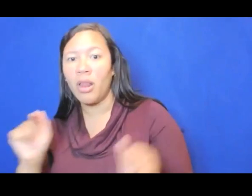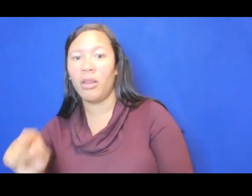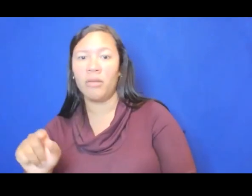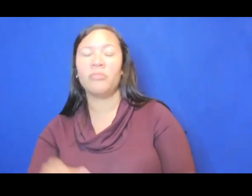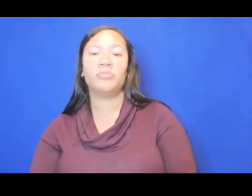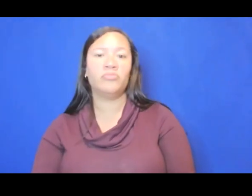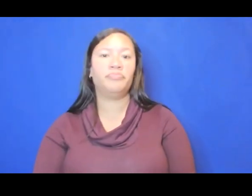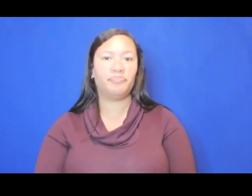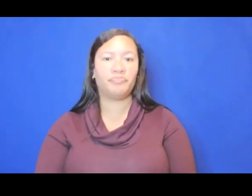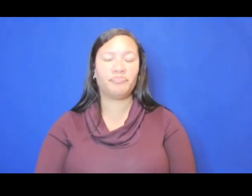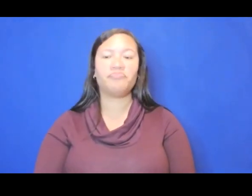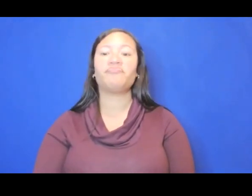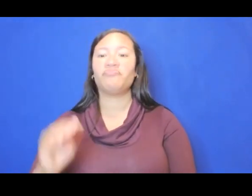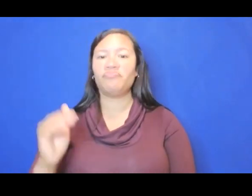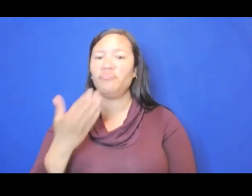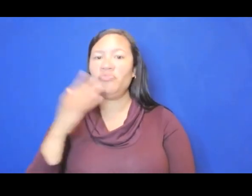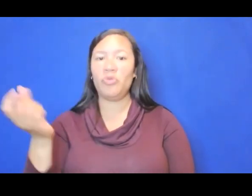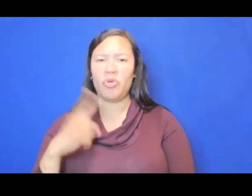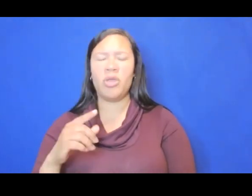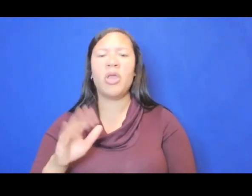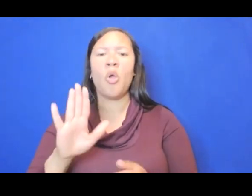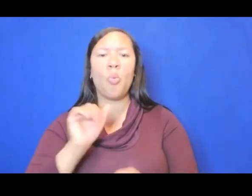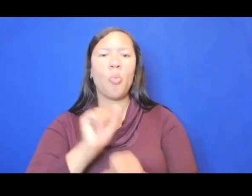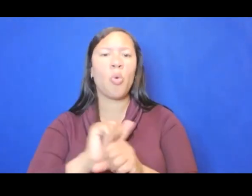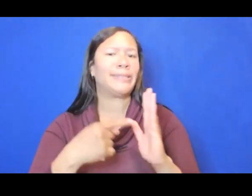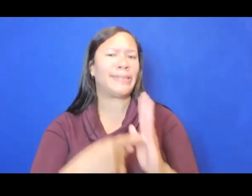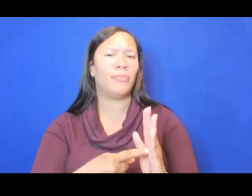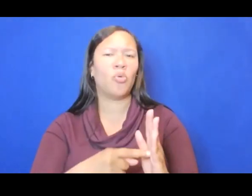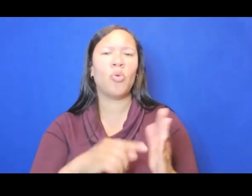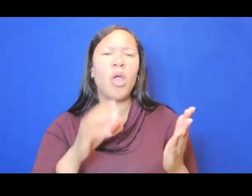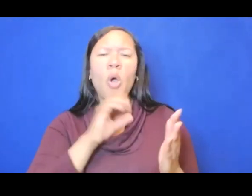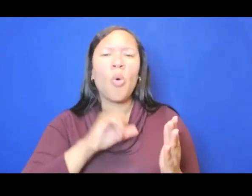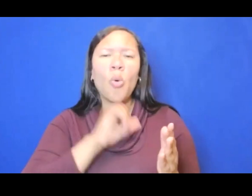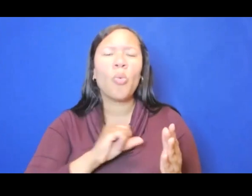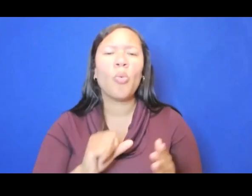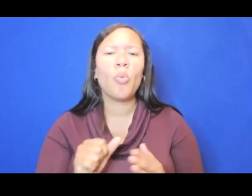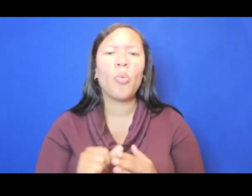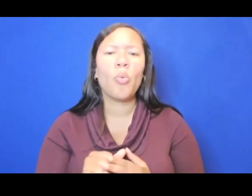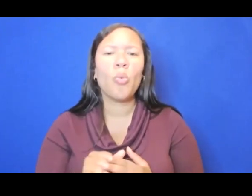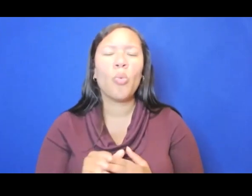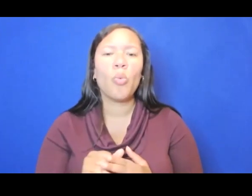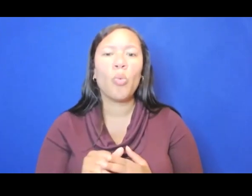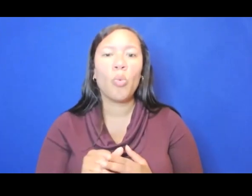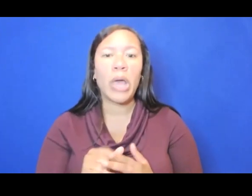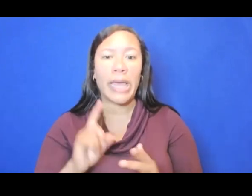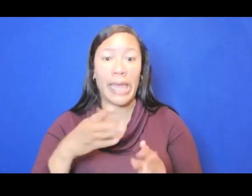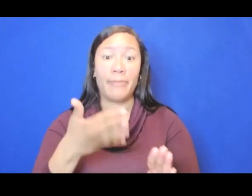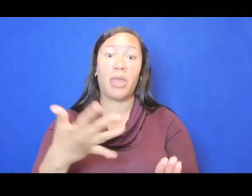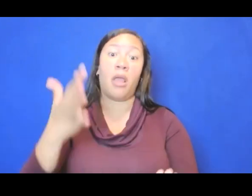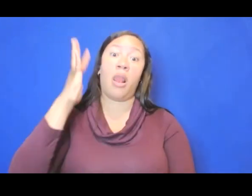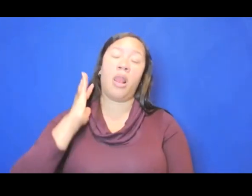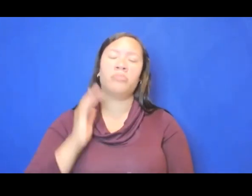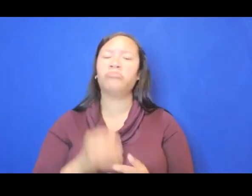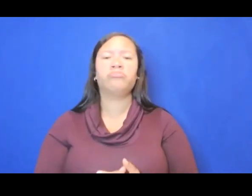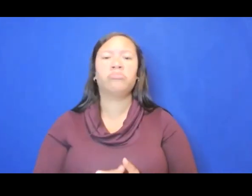Oh, here's a good question. How old can work samples be? Here we really encourage you to have work samples that